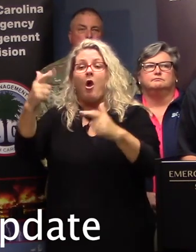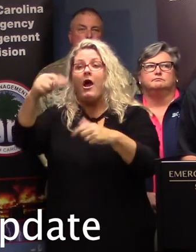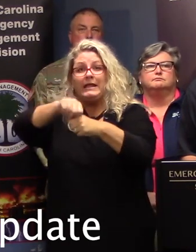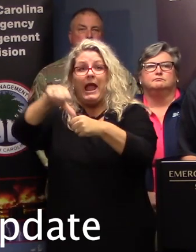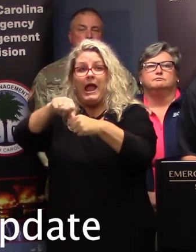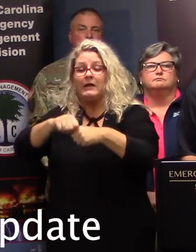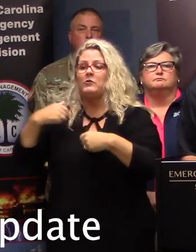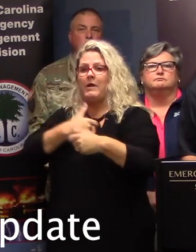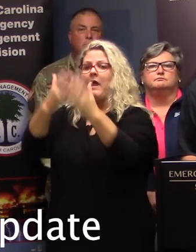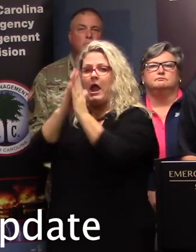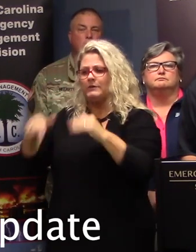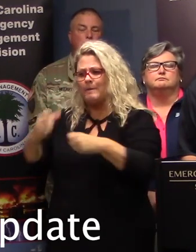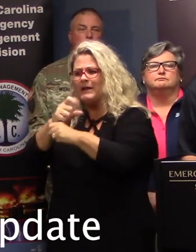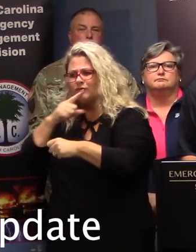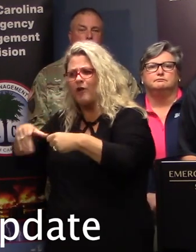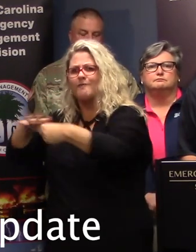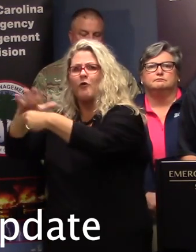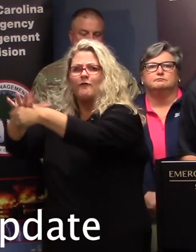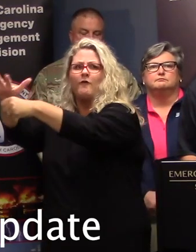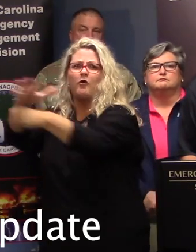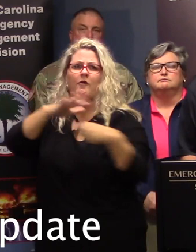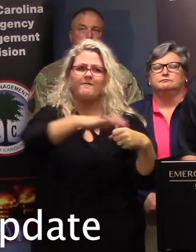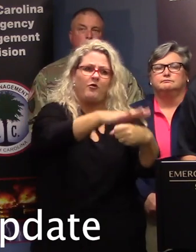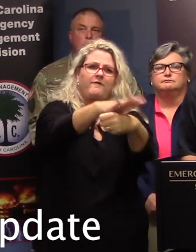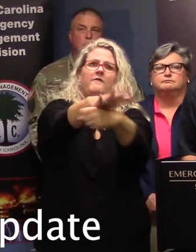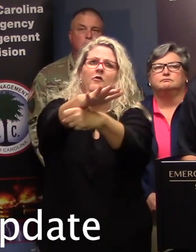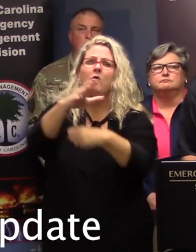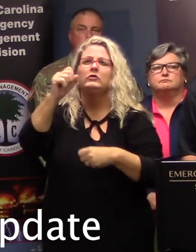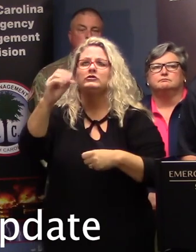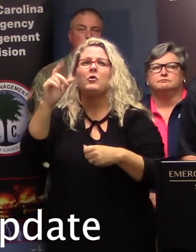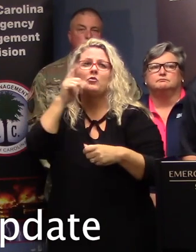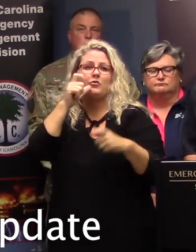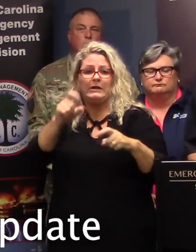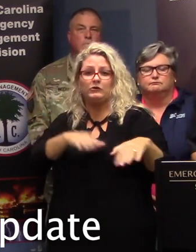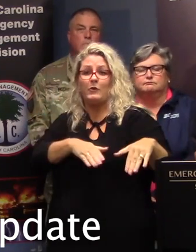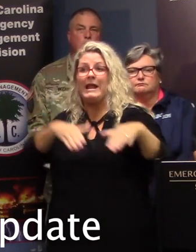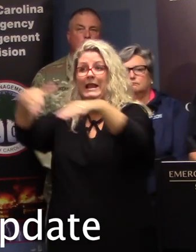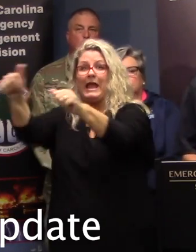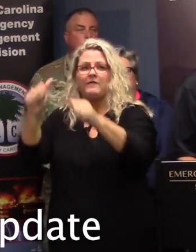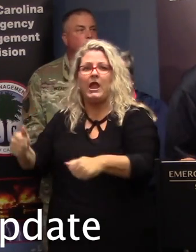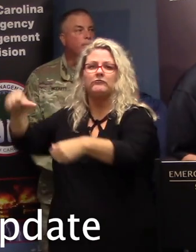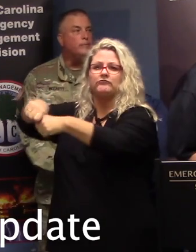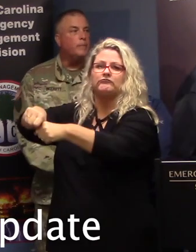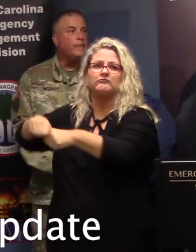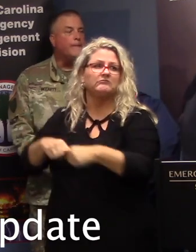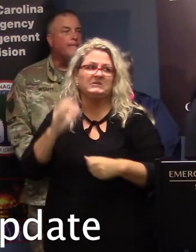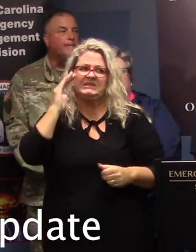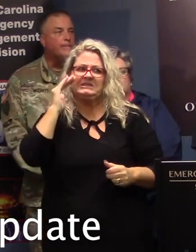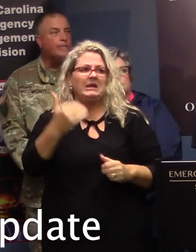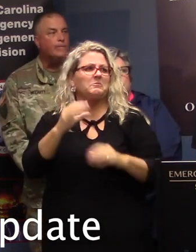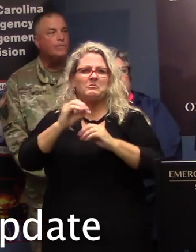plan that ORS helps with to make sure that there's enough gas out there for everybody. We don't see any problems with